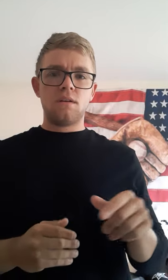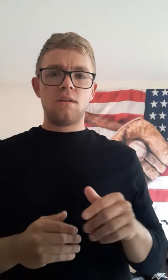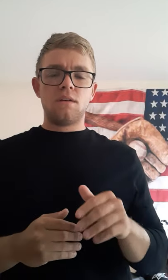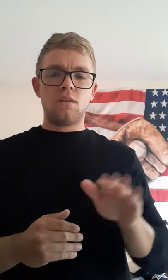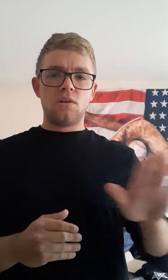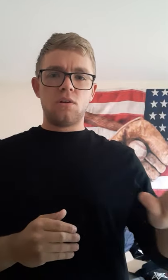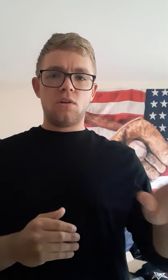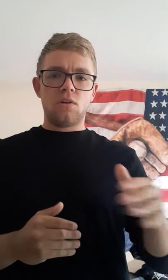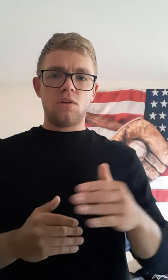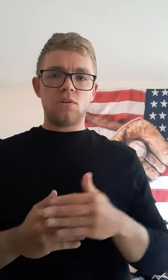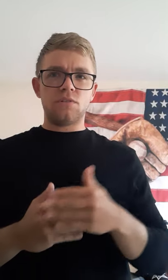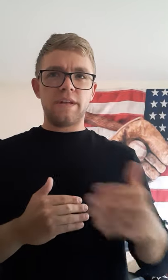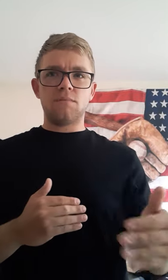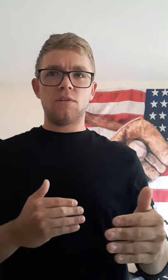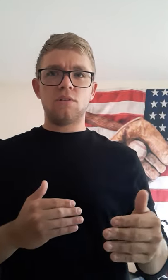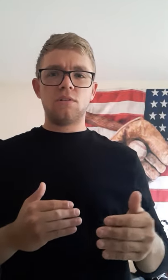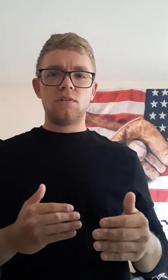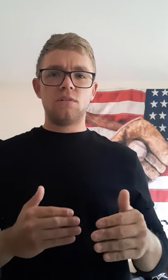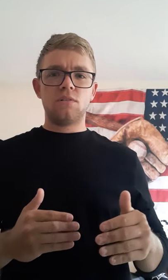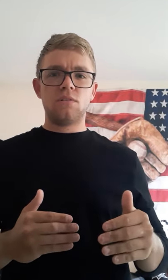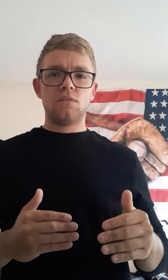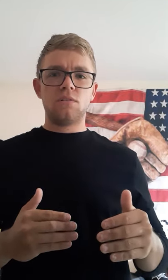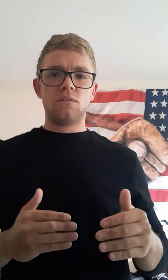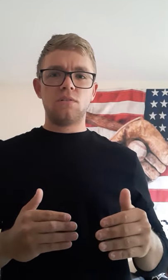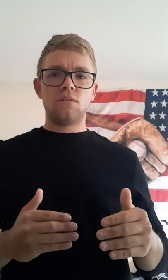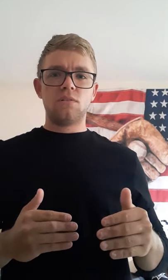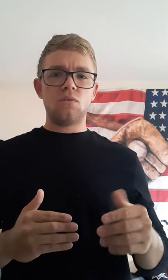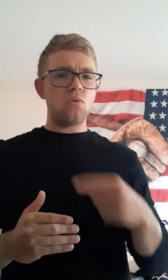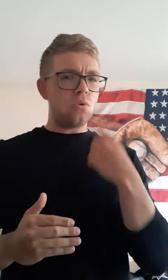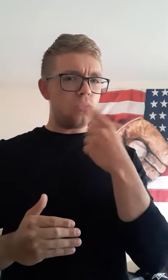Her neighbor, who?